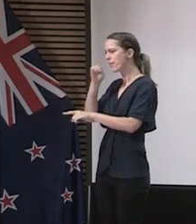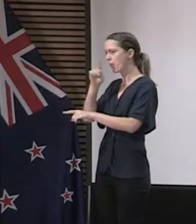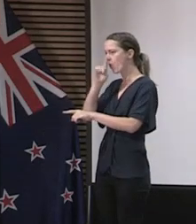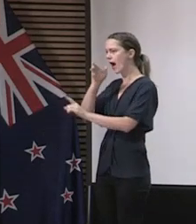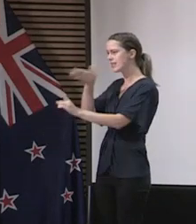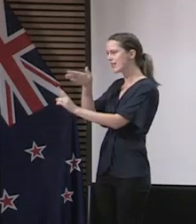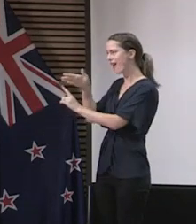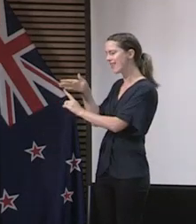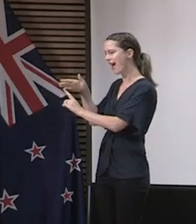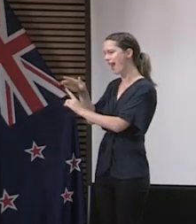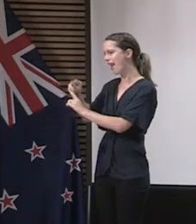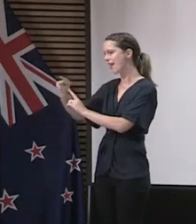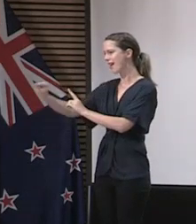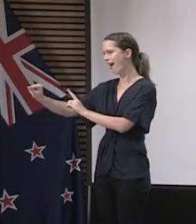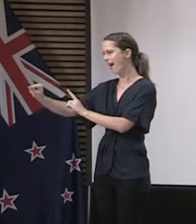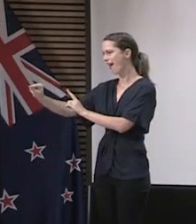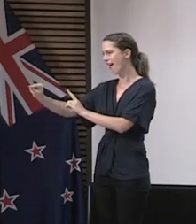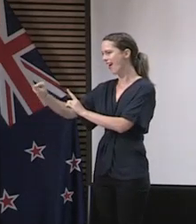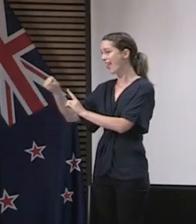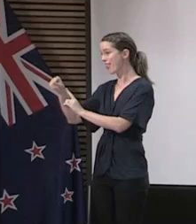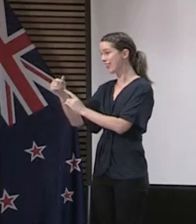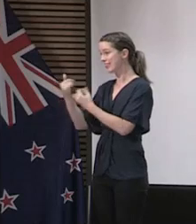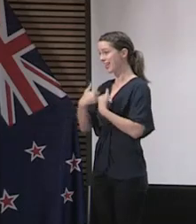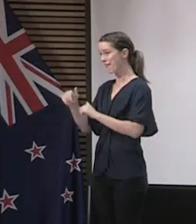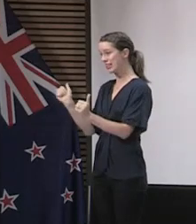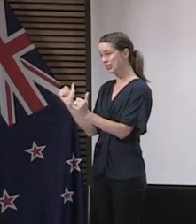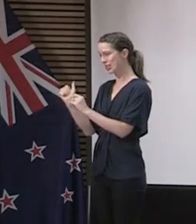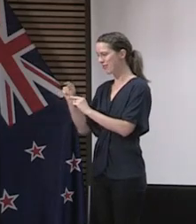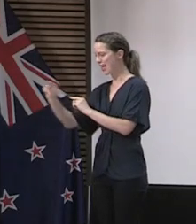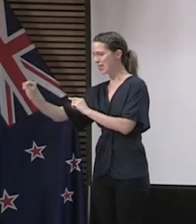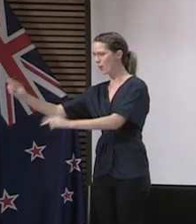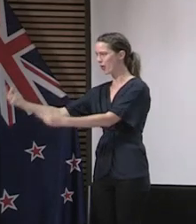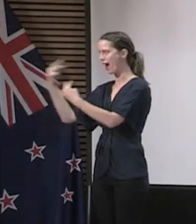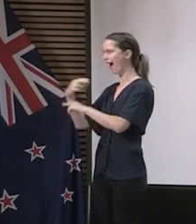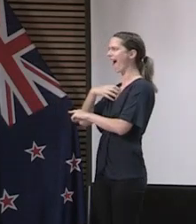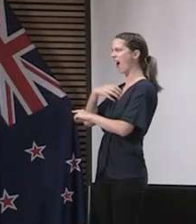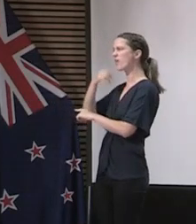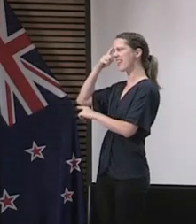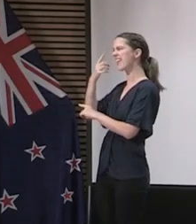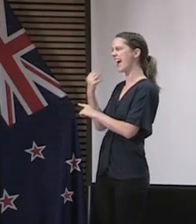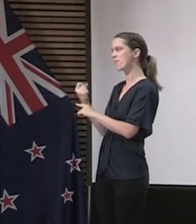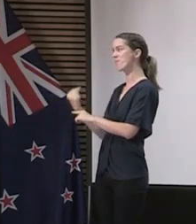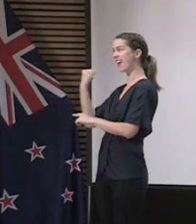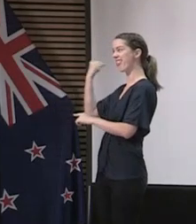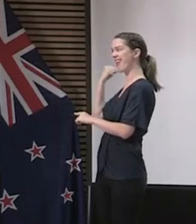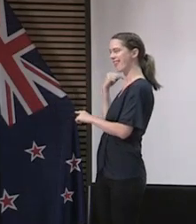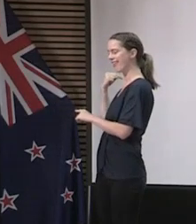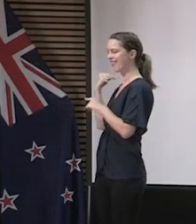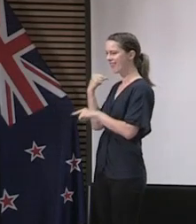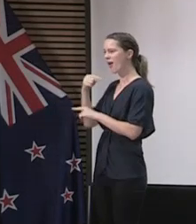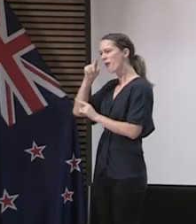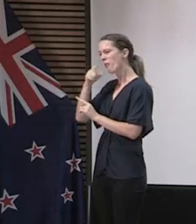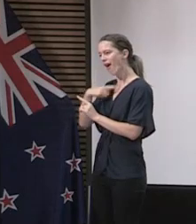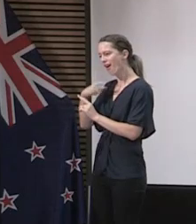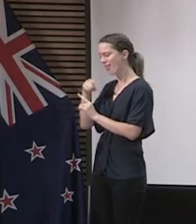we've identified after they're no longer symptomatic. And that's been part of our work as we've identified a confirmed case. They may have people in their household